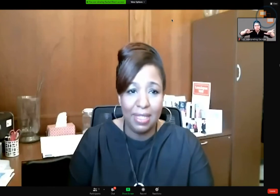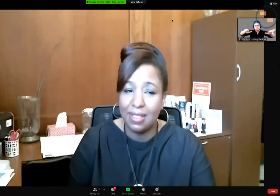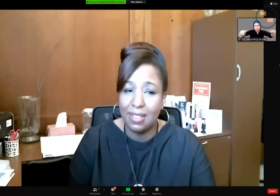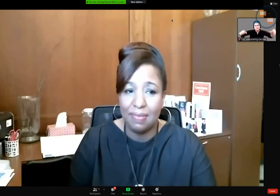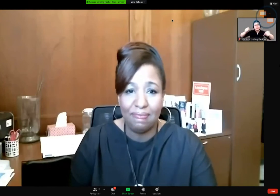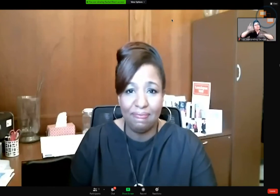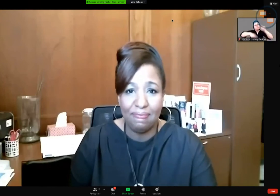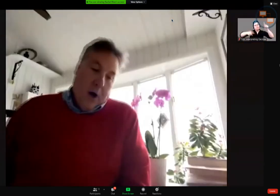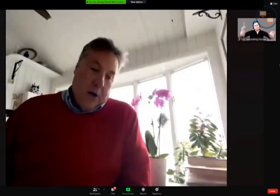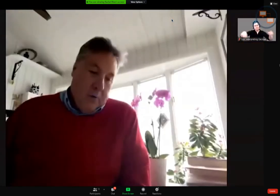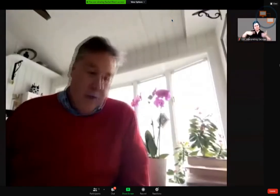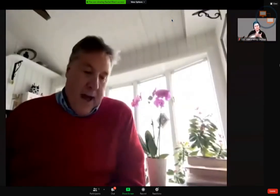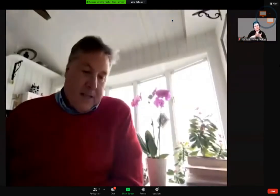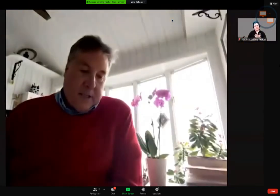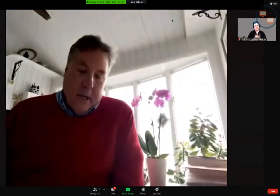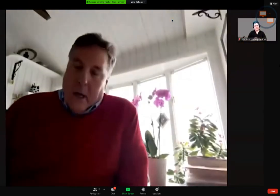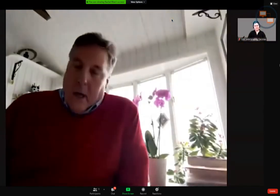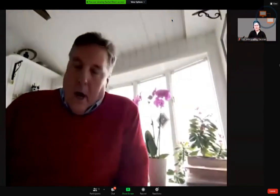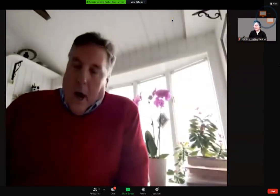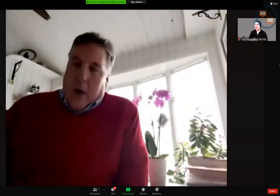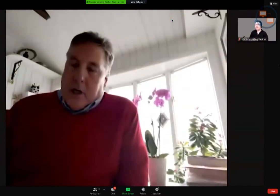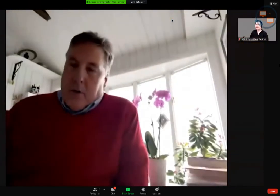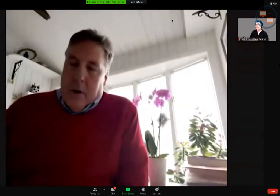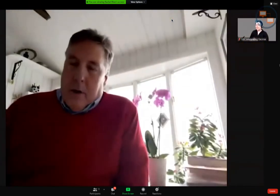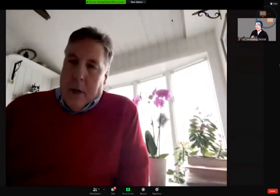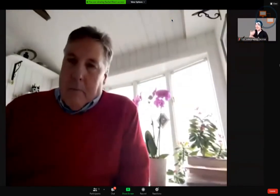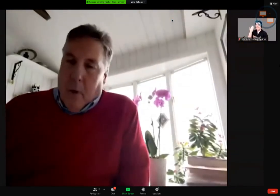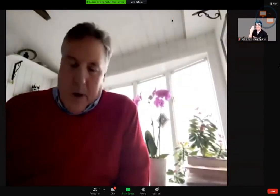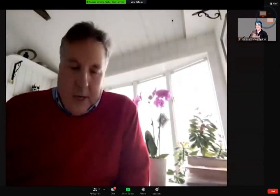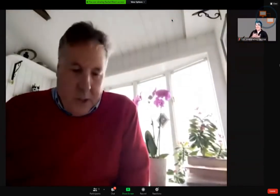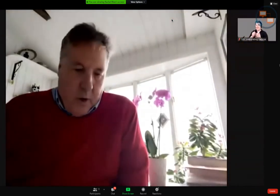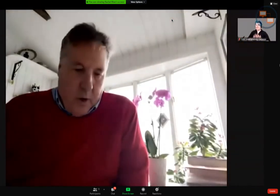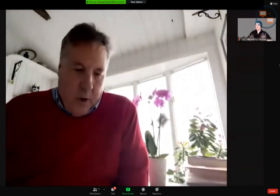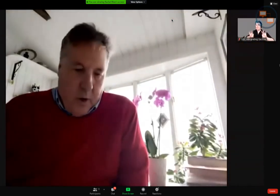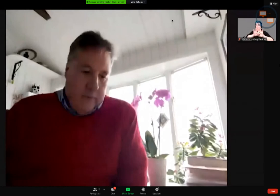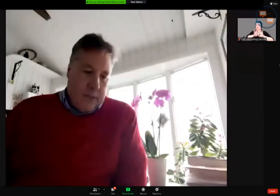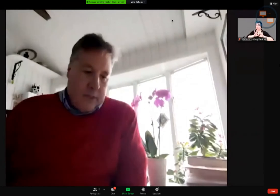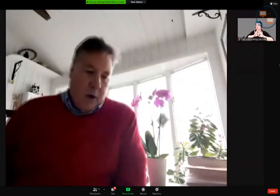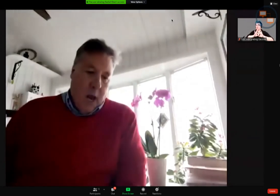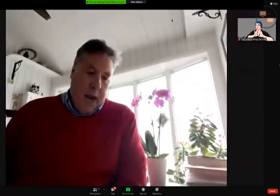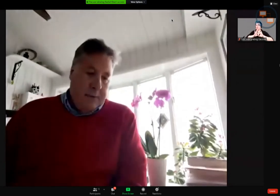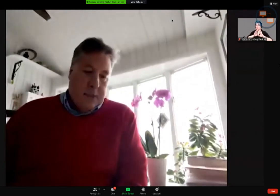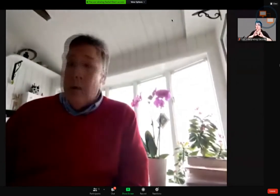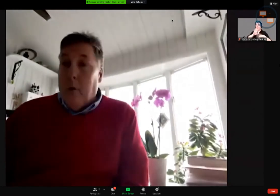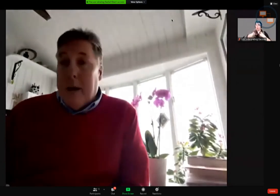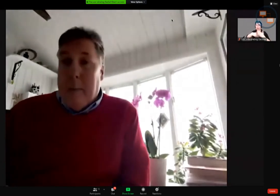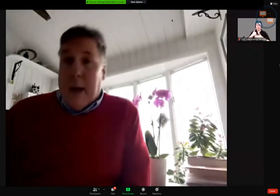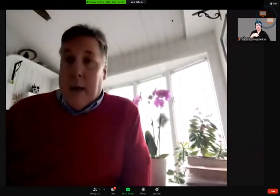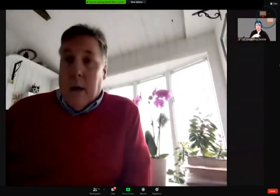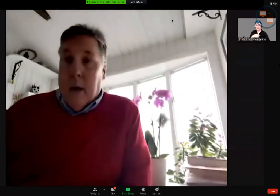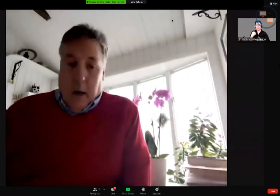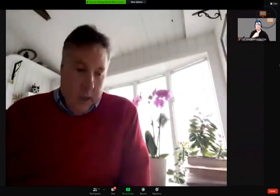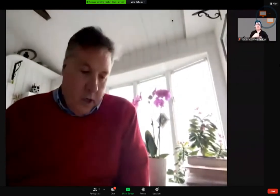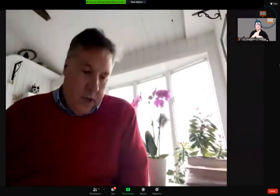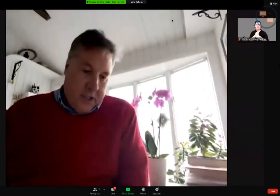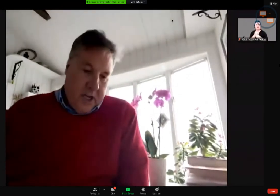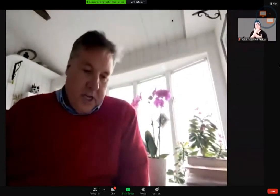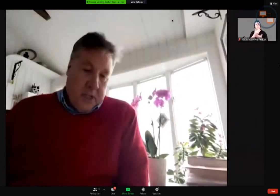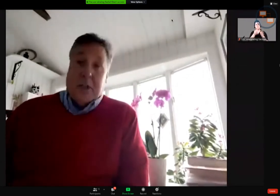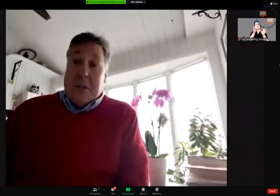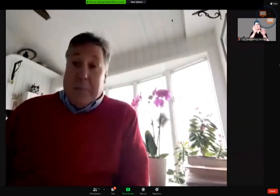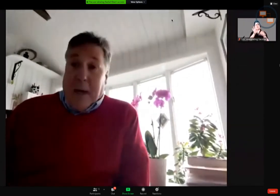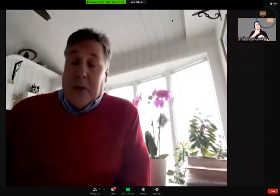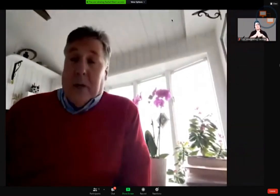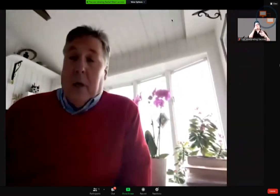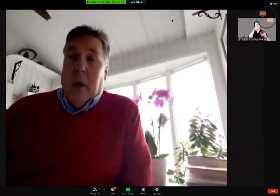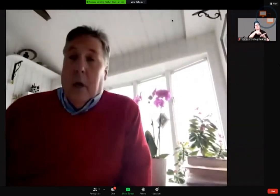topics. You know, facts are extremely important, as you know, to all of us in our lives so that we can make good decisions,